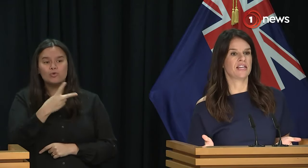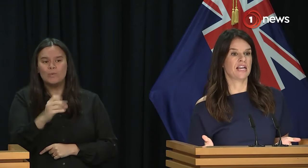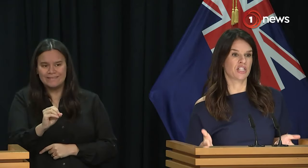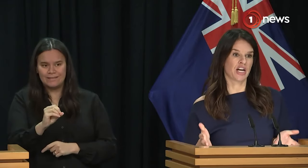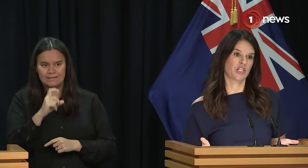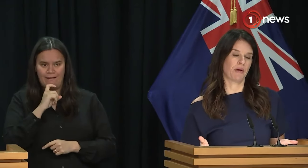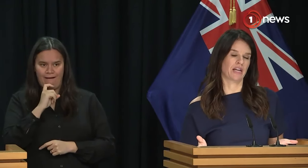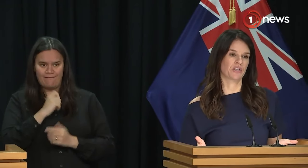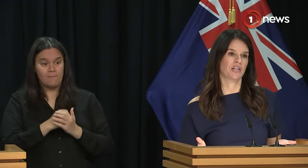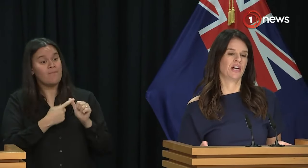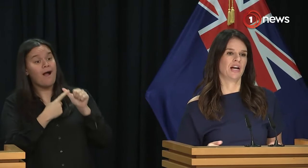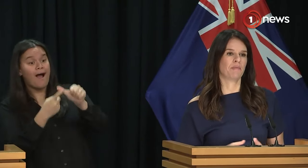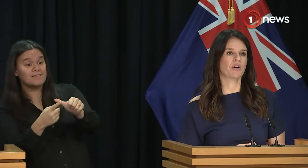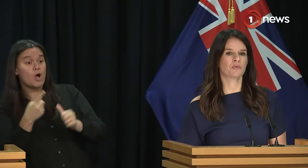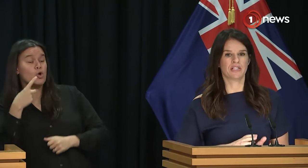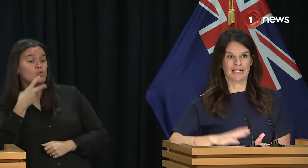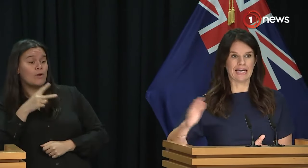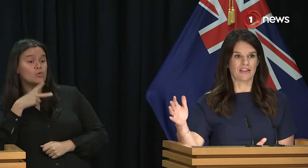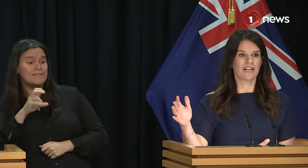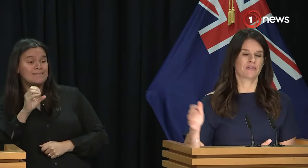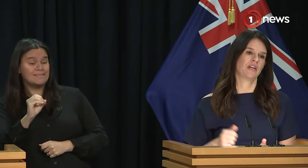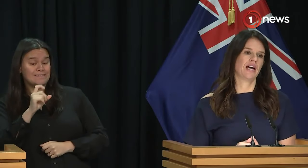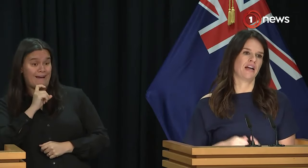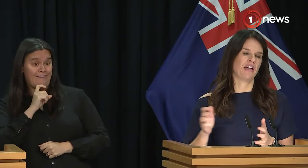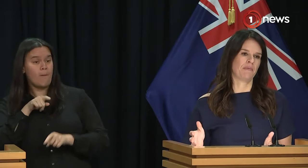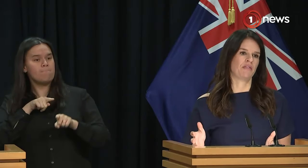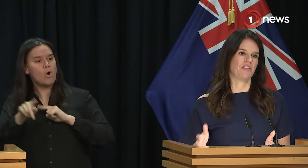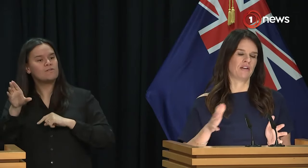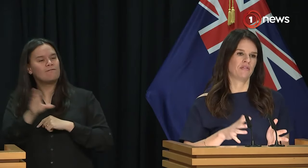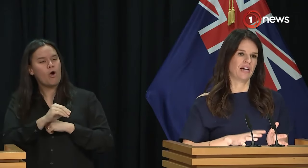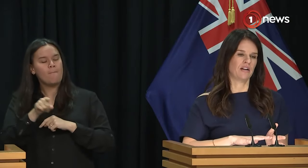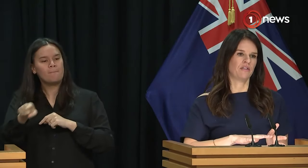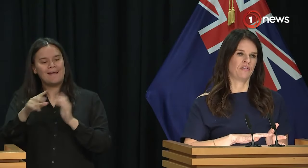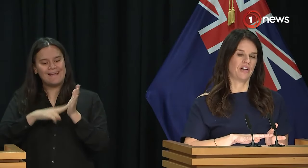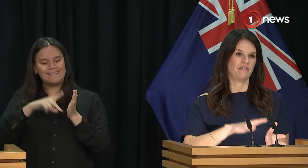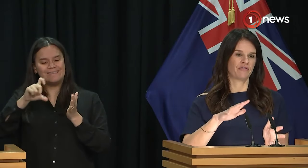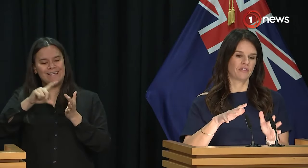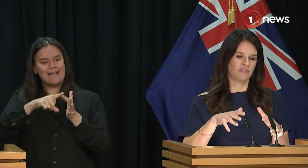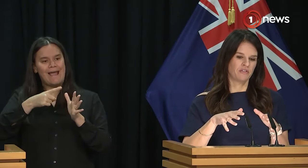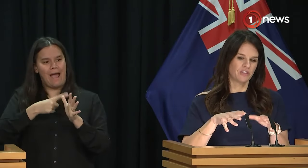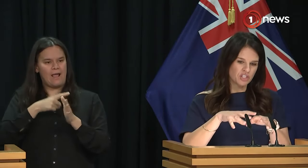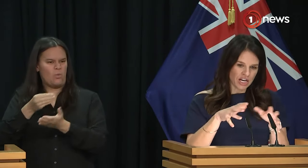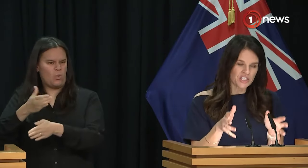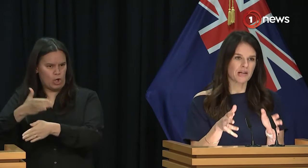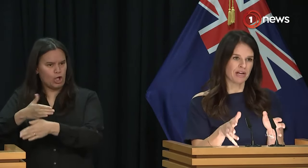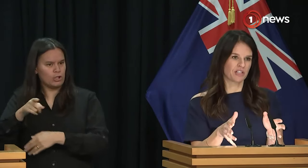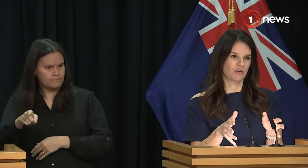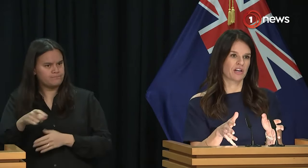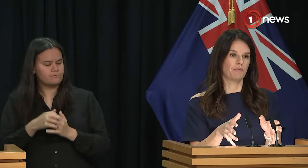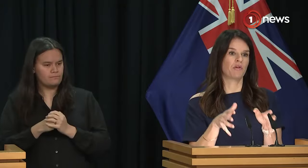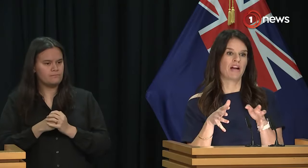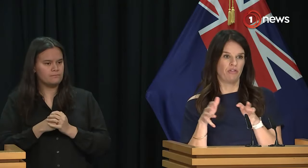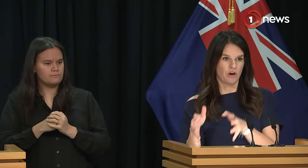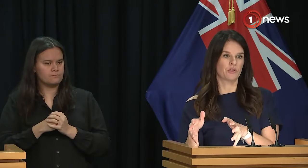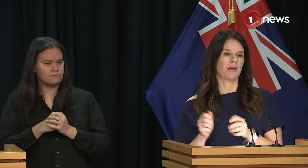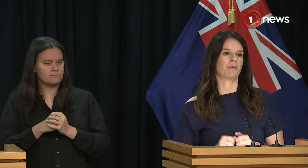around the NCEA change package. Because we're delaying that, that meant that the changes they made to